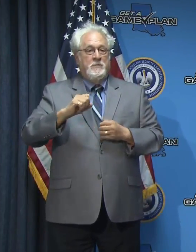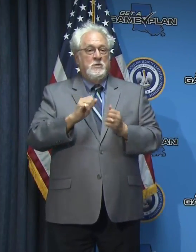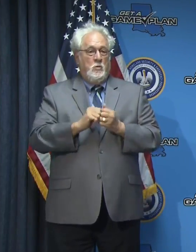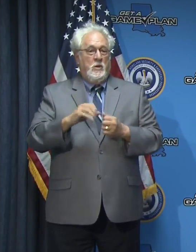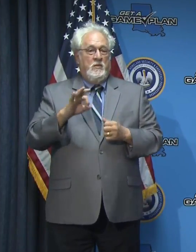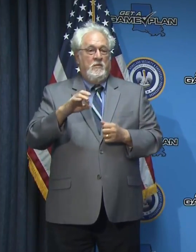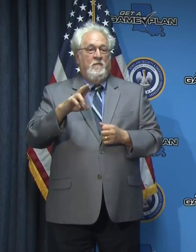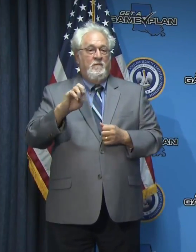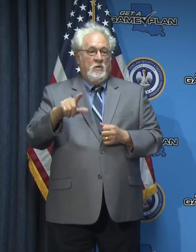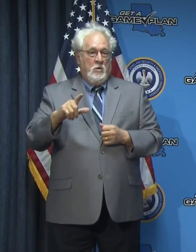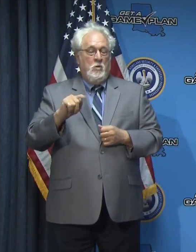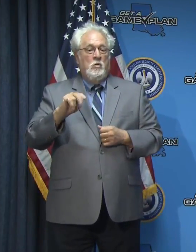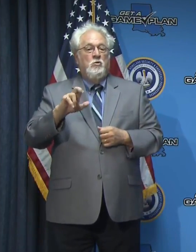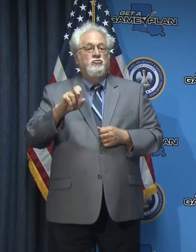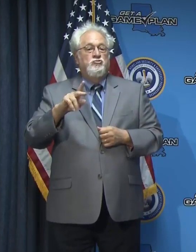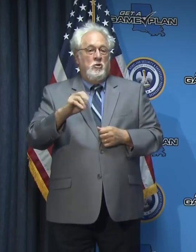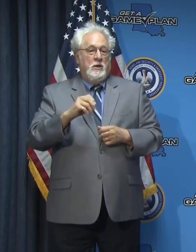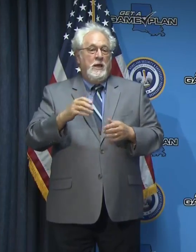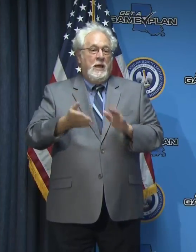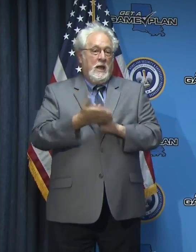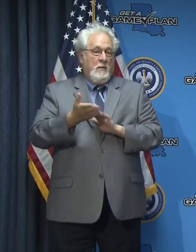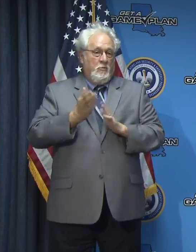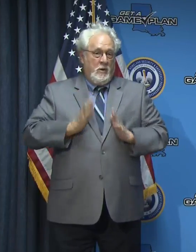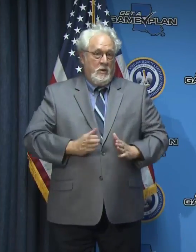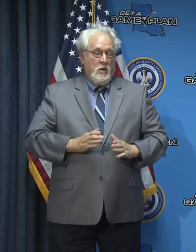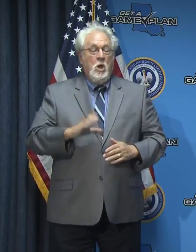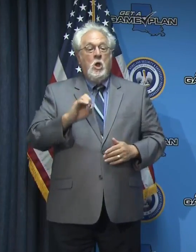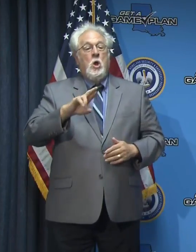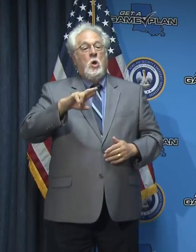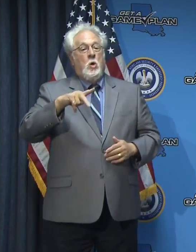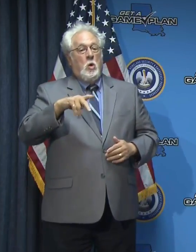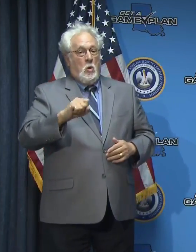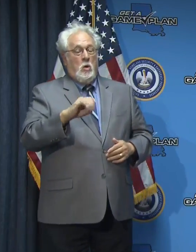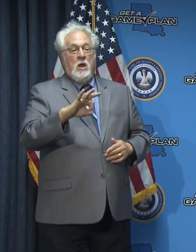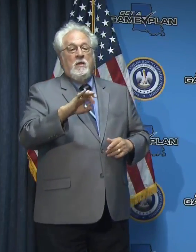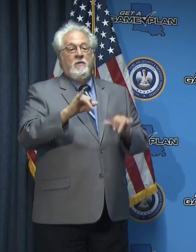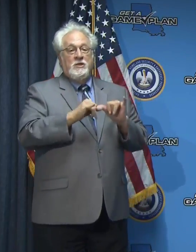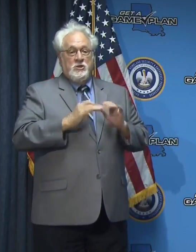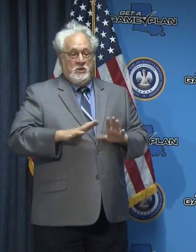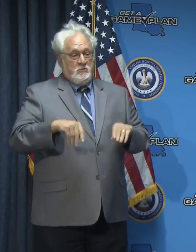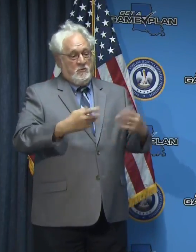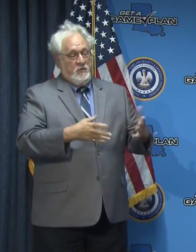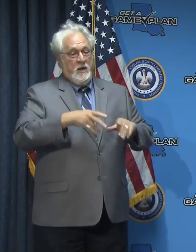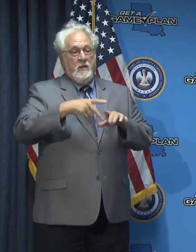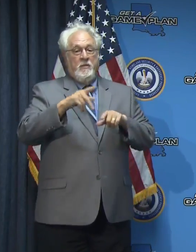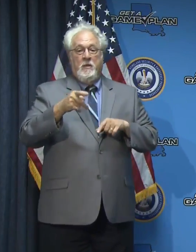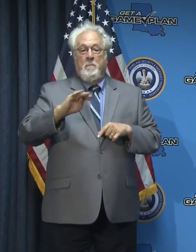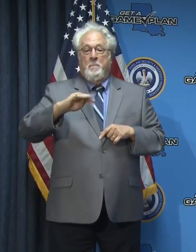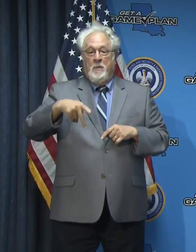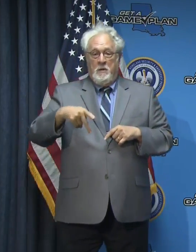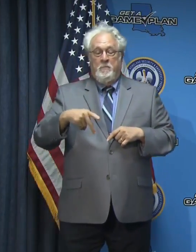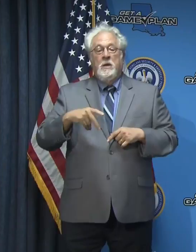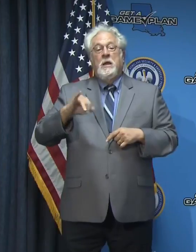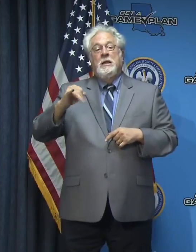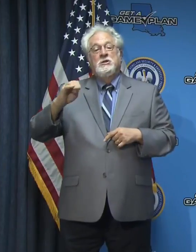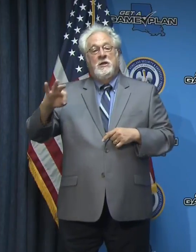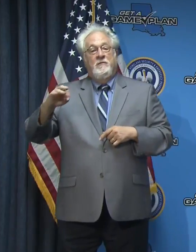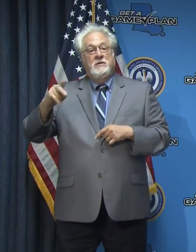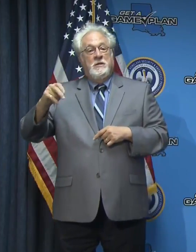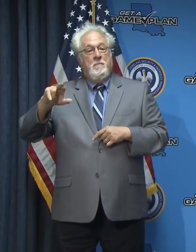and an operator. I can tell you the Corps of Engineers is providing the pumps. Jefferson Parish are transporting them.